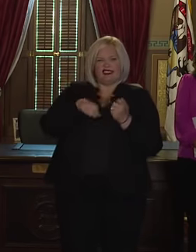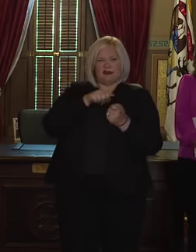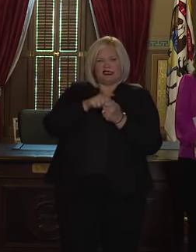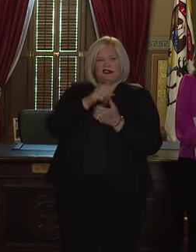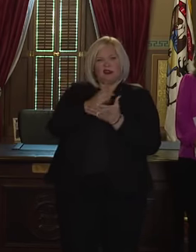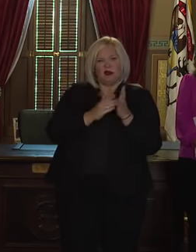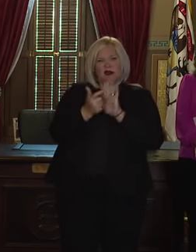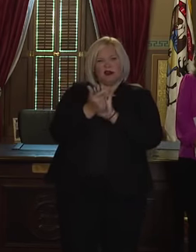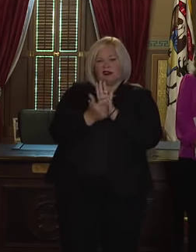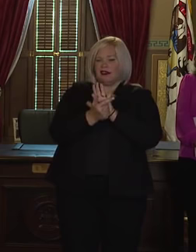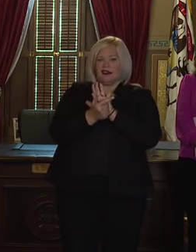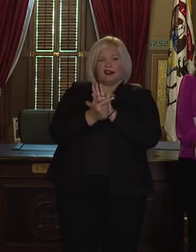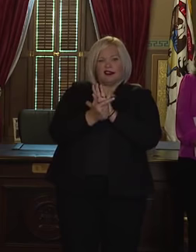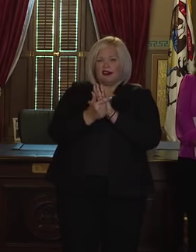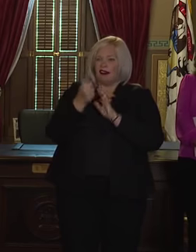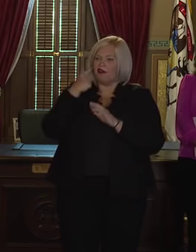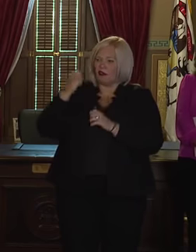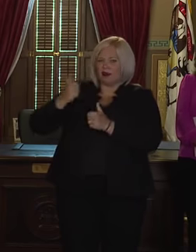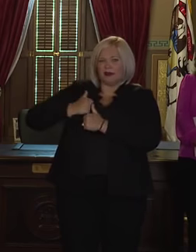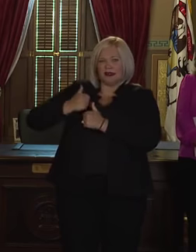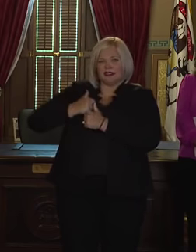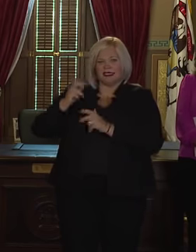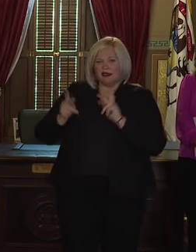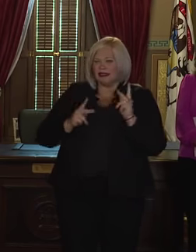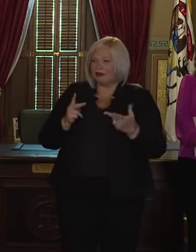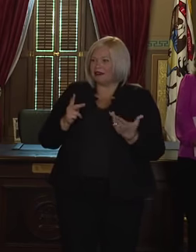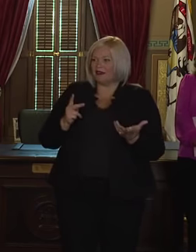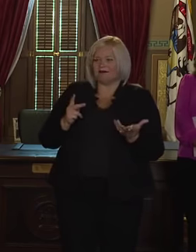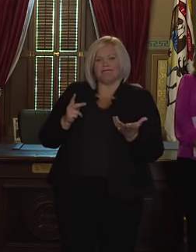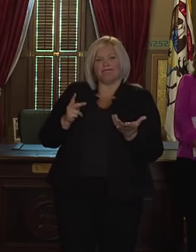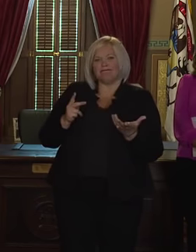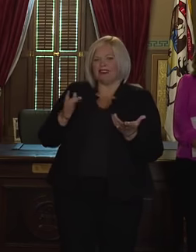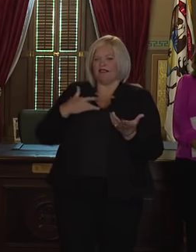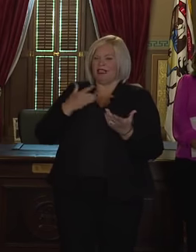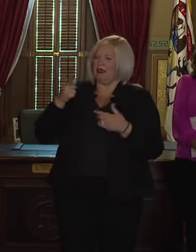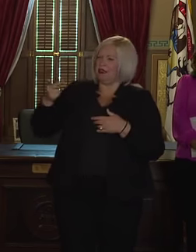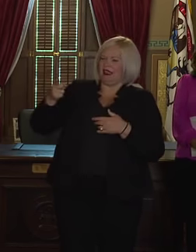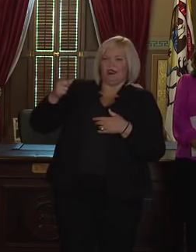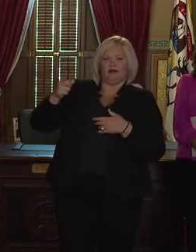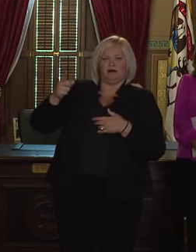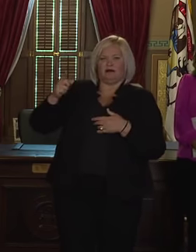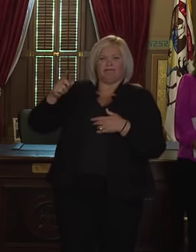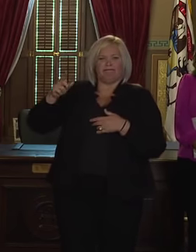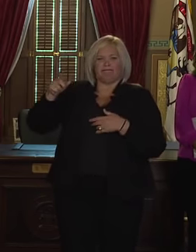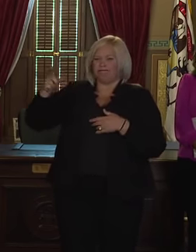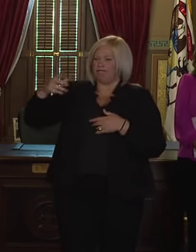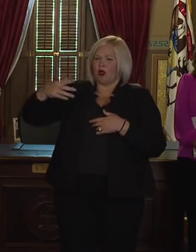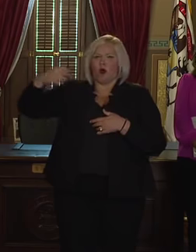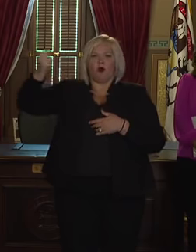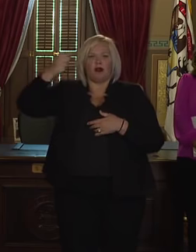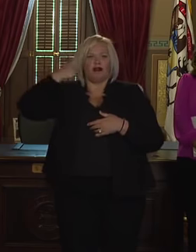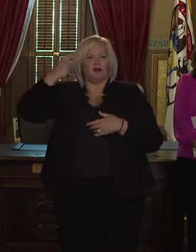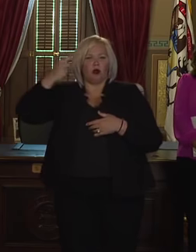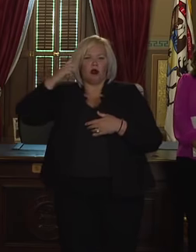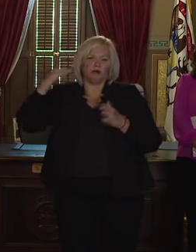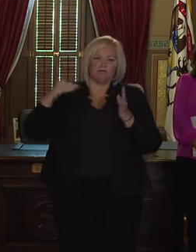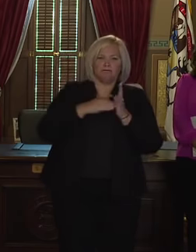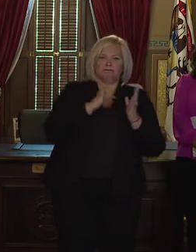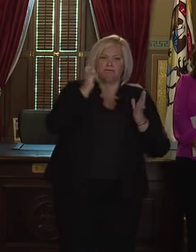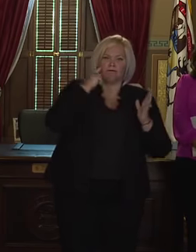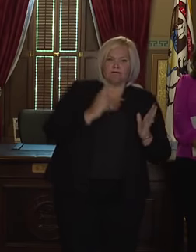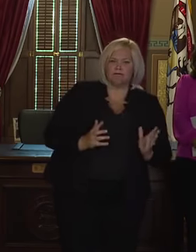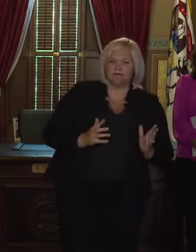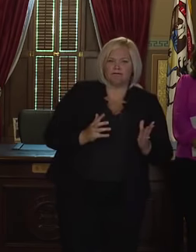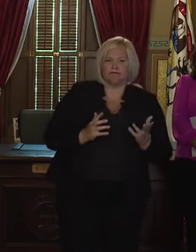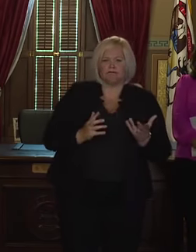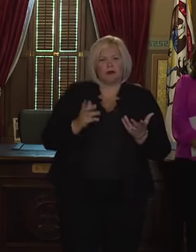of legislation and our military service members used as political pawns for partisan gamemanship that neglects the recognition